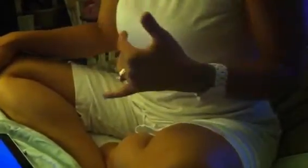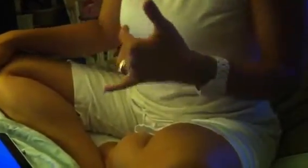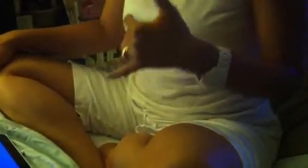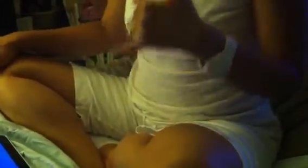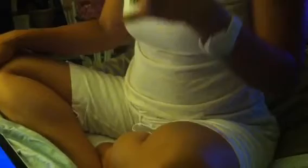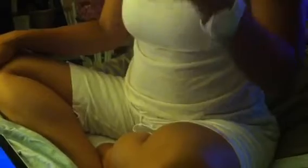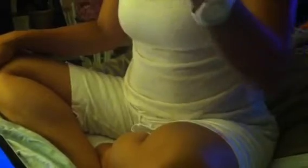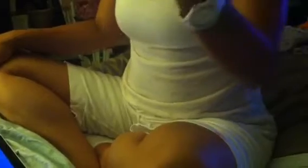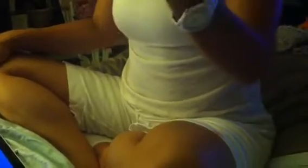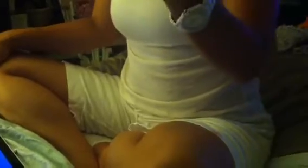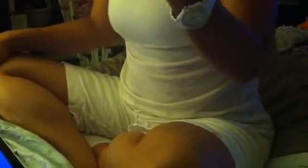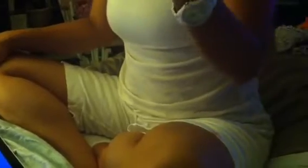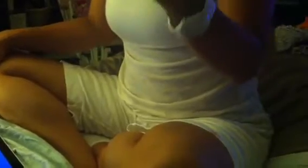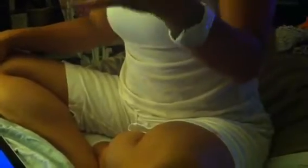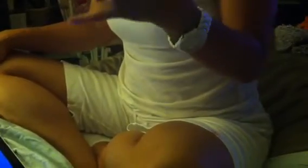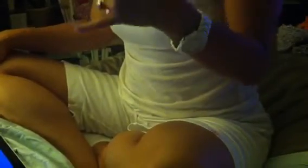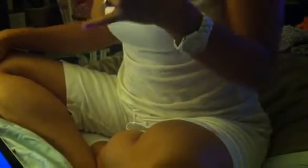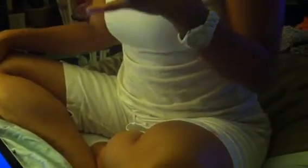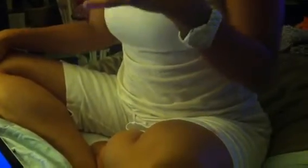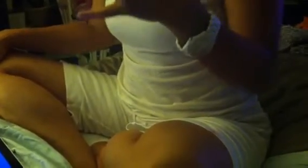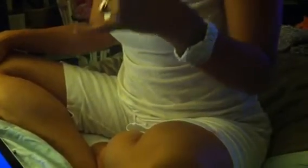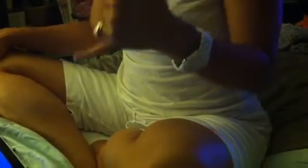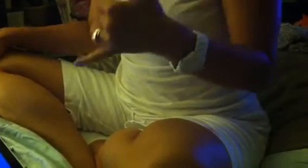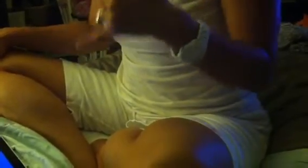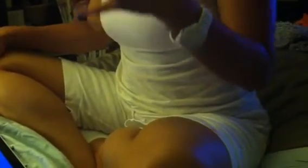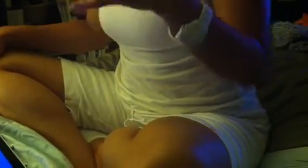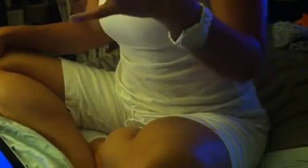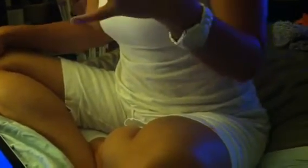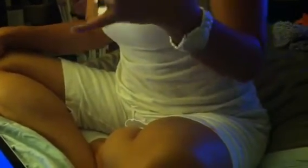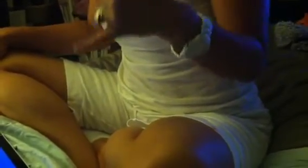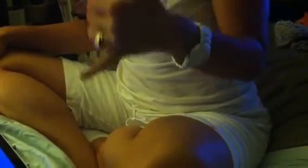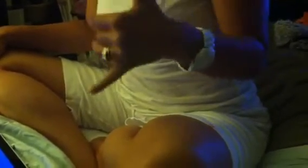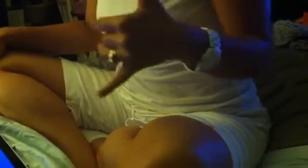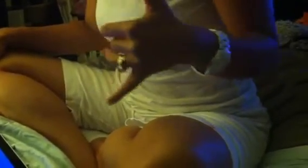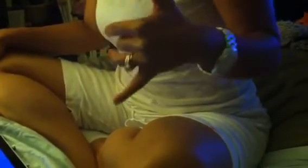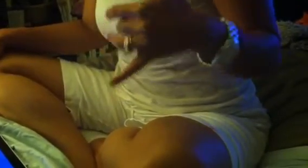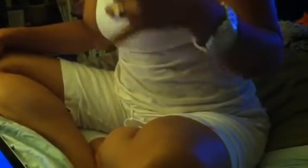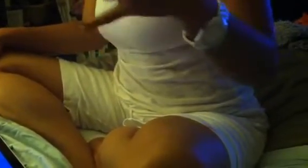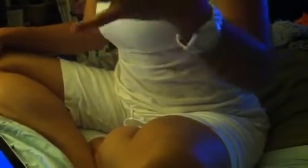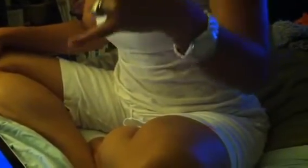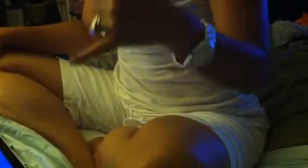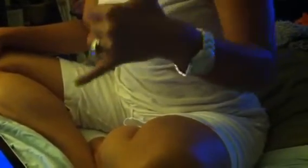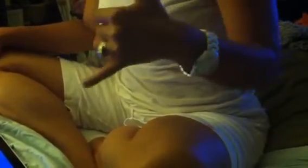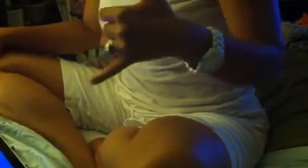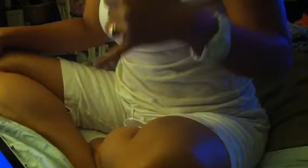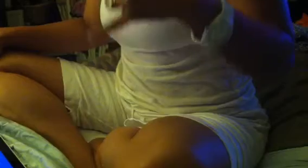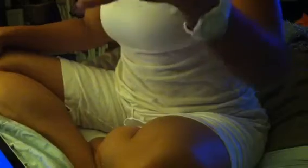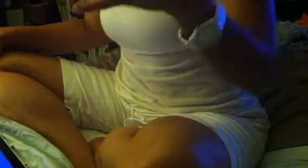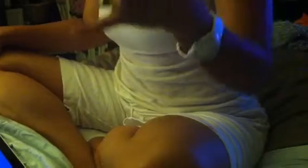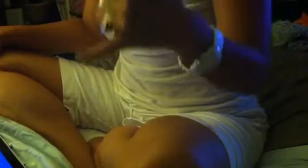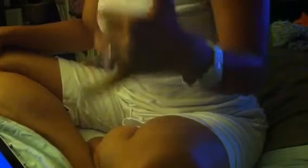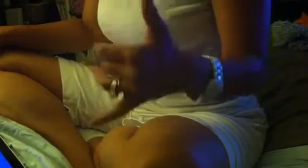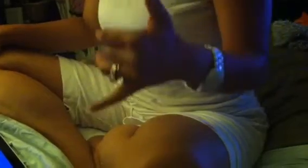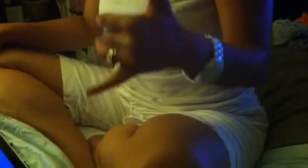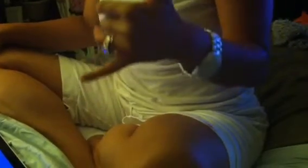When you let me believe that you were incomplete without me by your side.